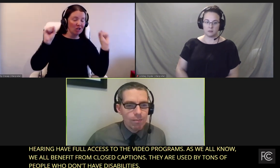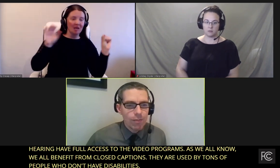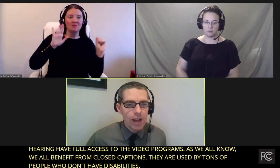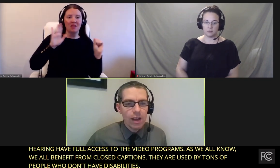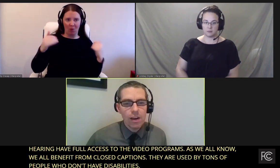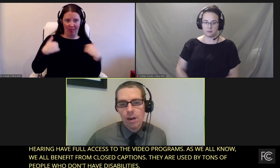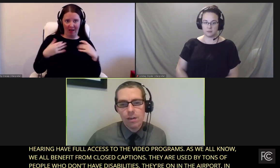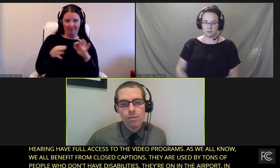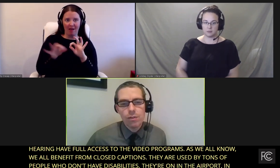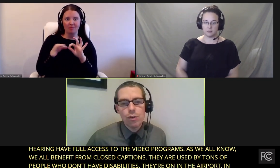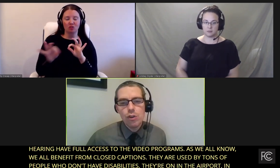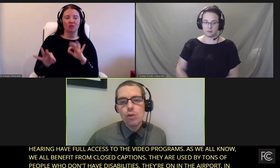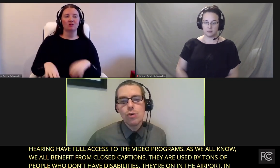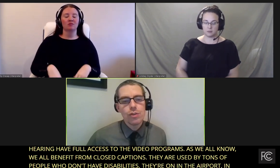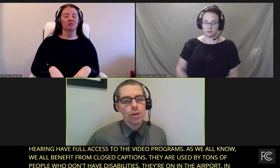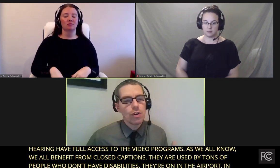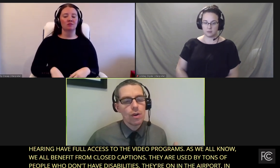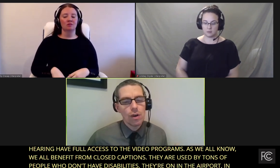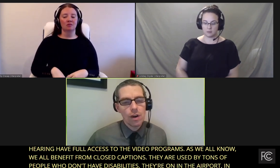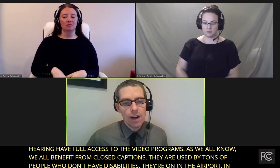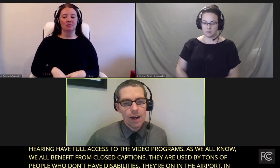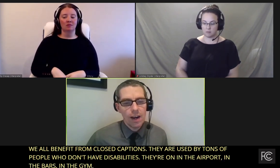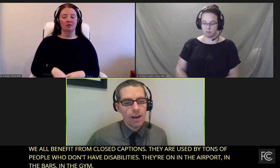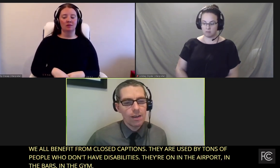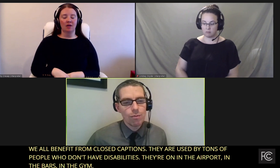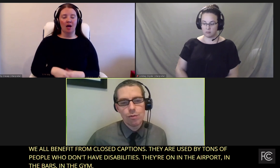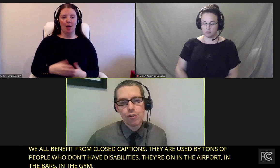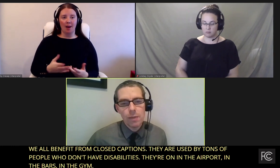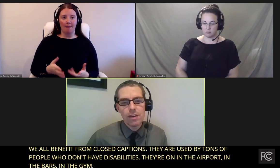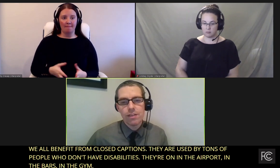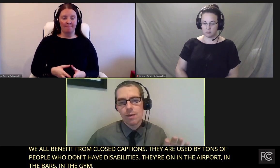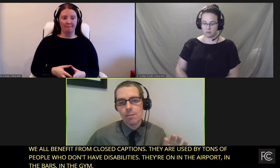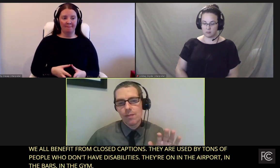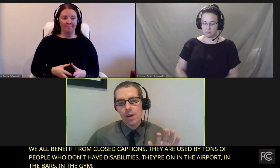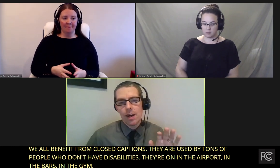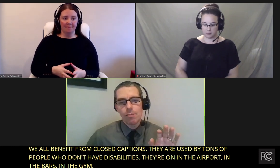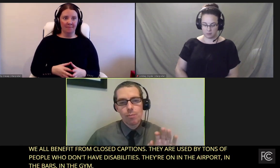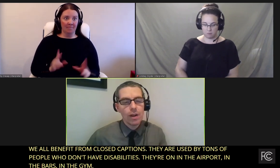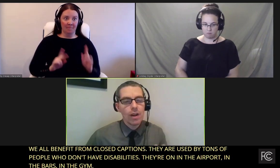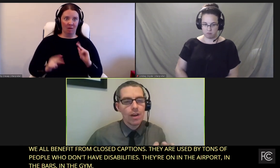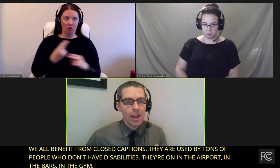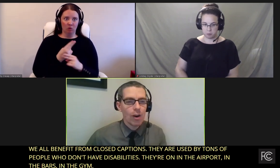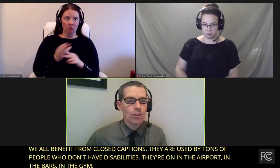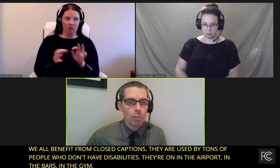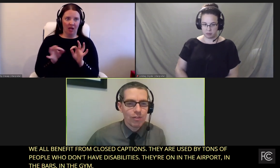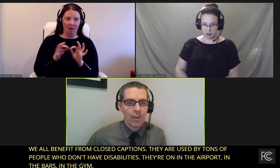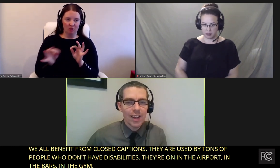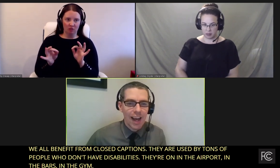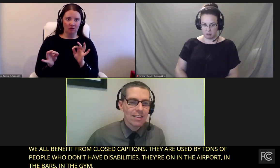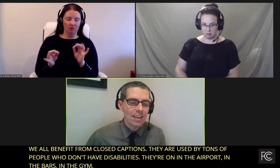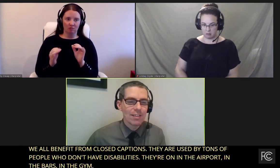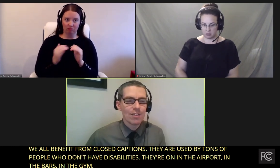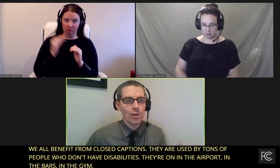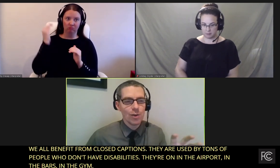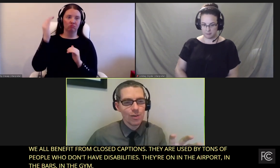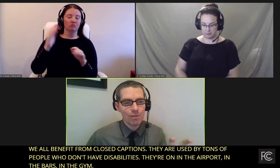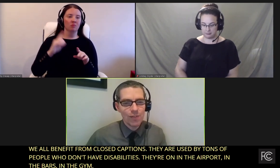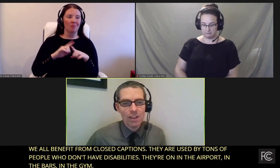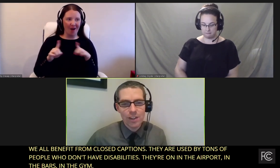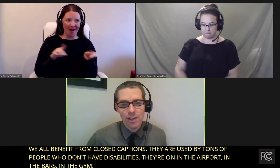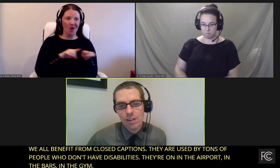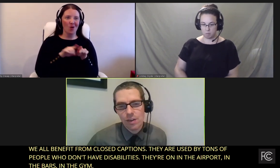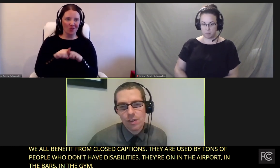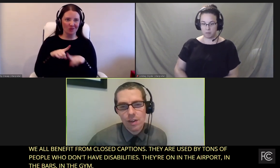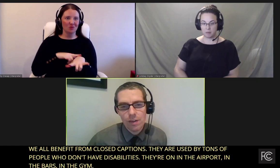they are used tremendously, but they also provide access to